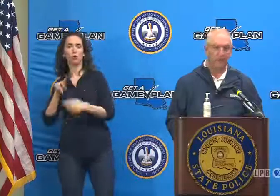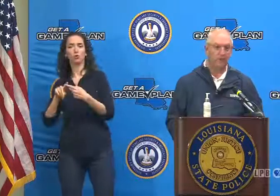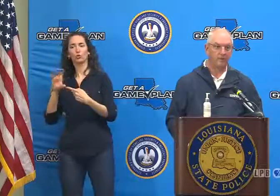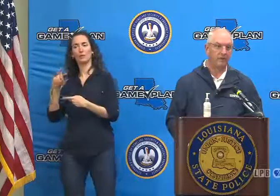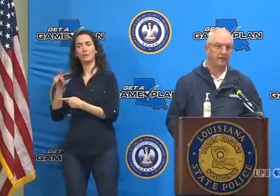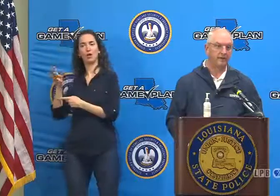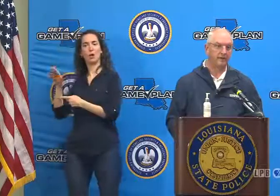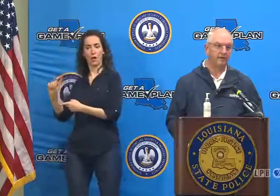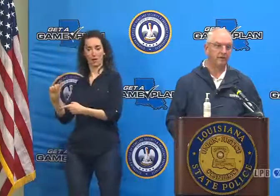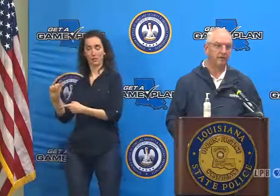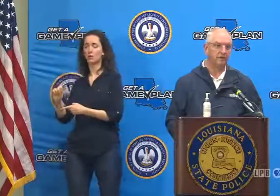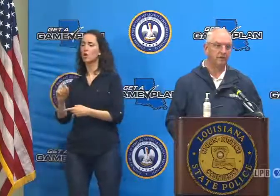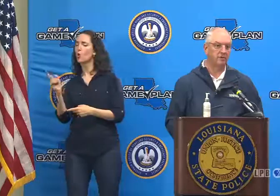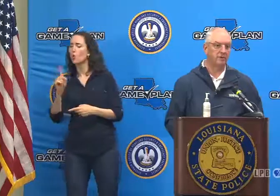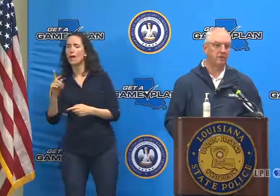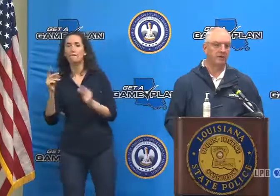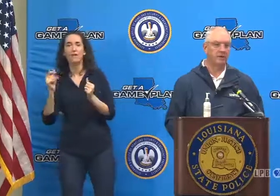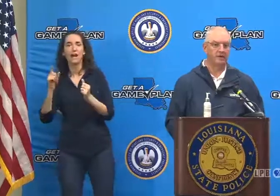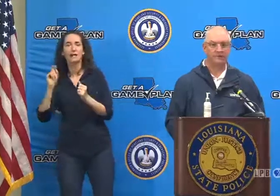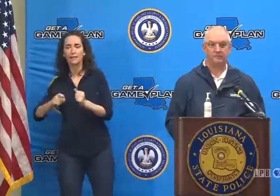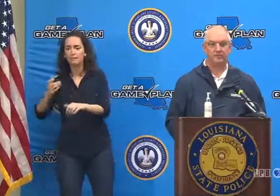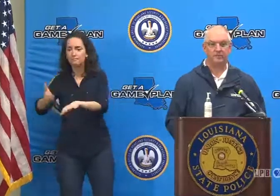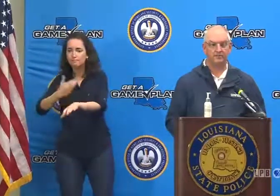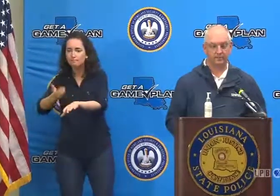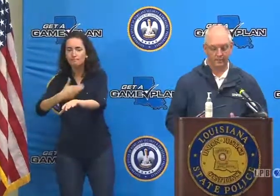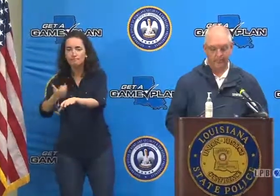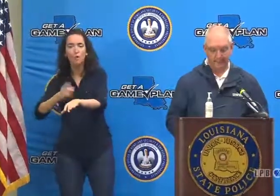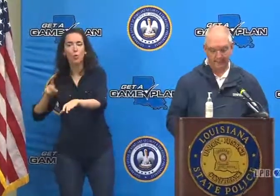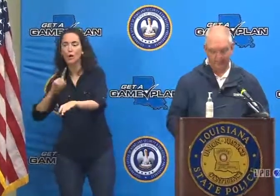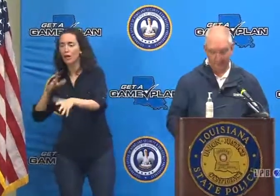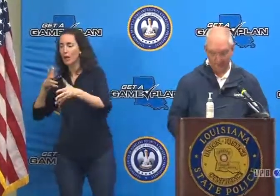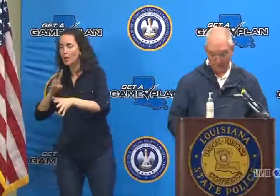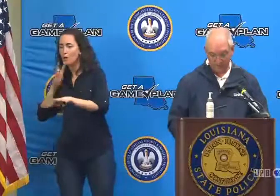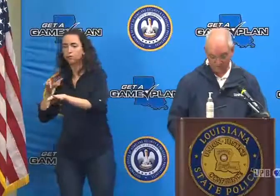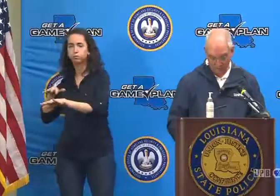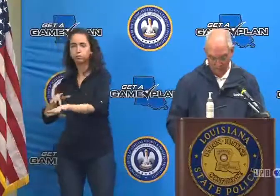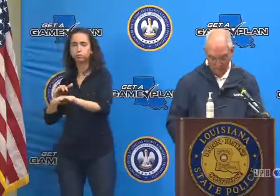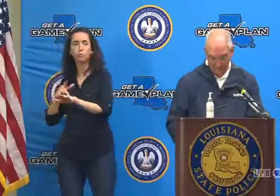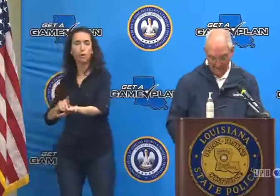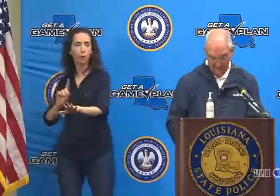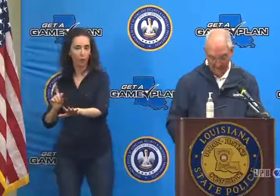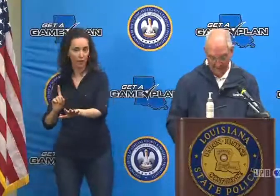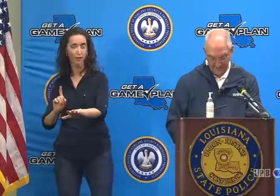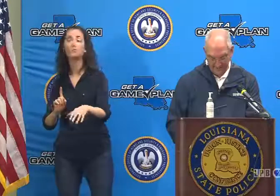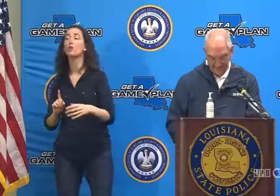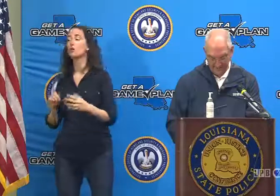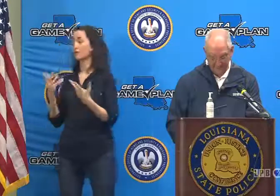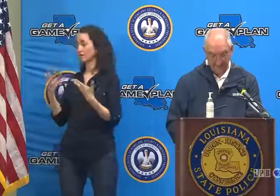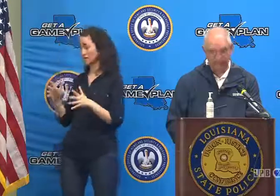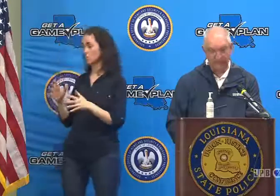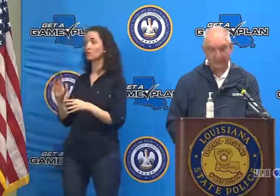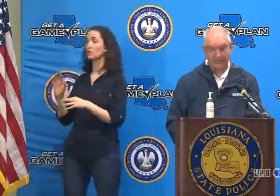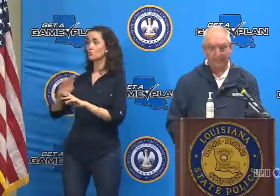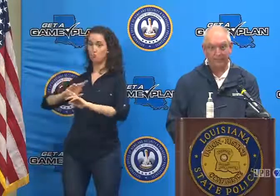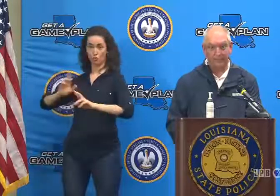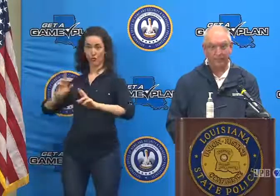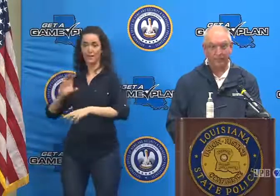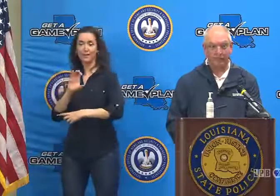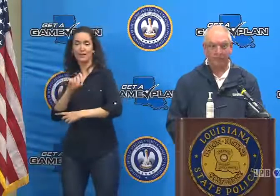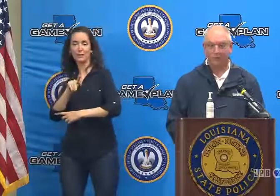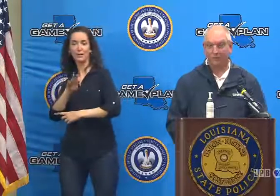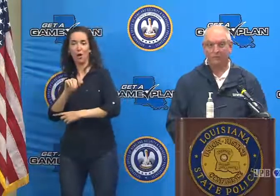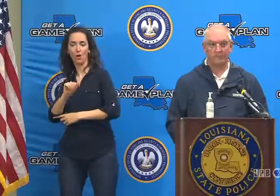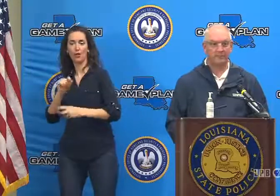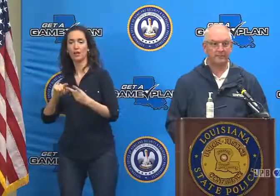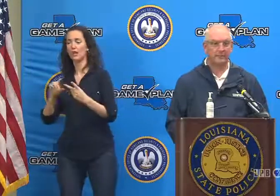will then execute this mission and we're looking forward to that. Just like we need to get debris